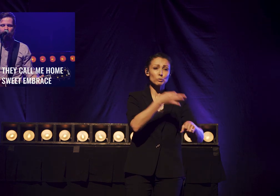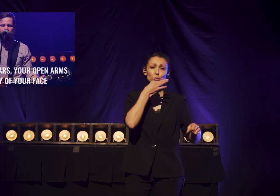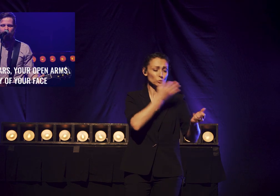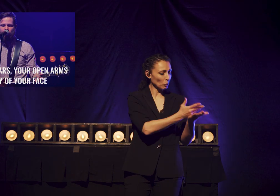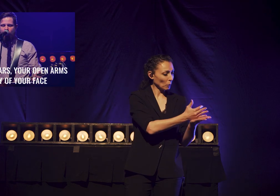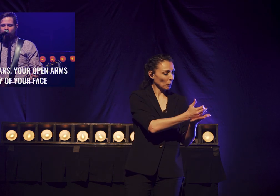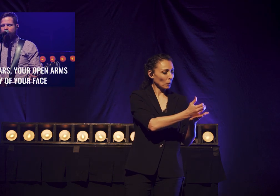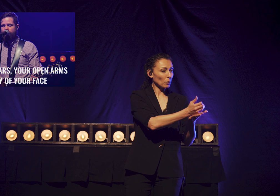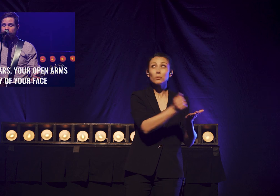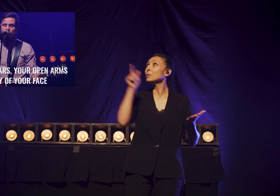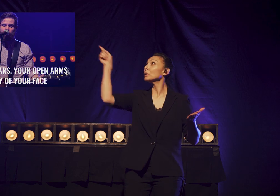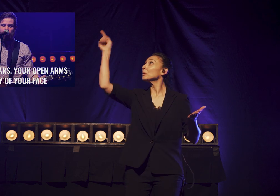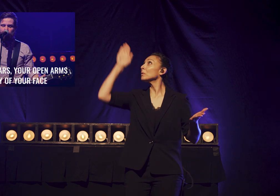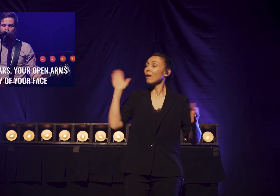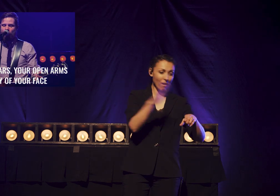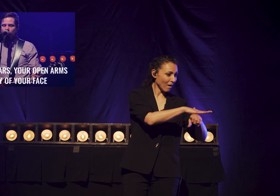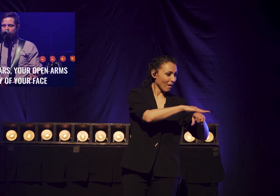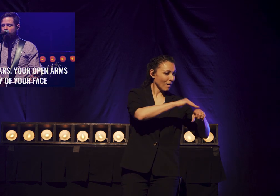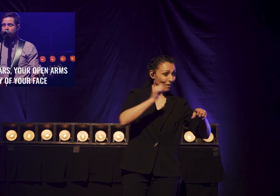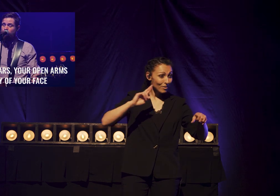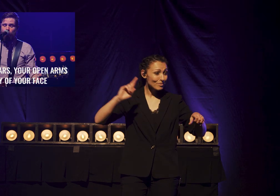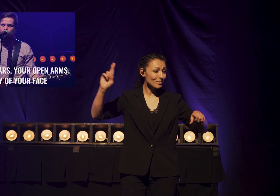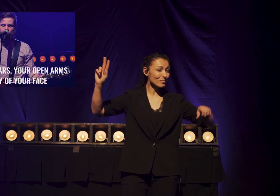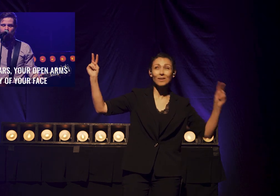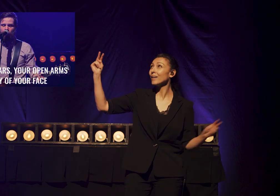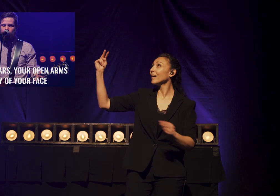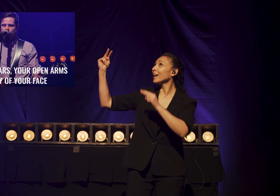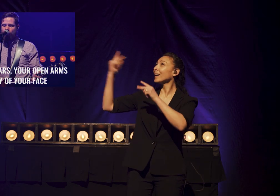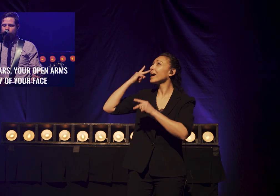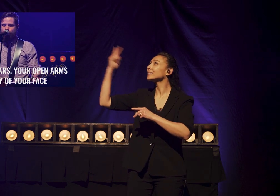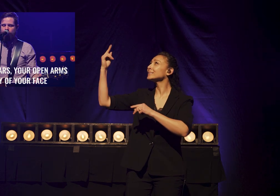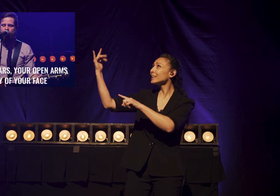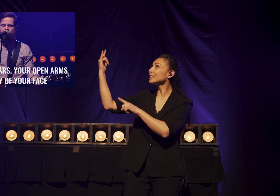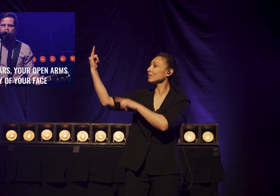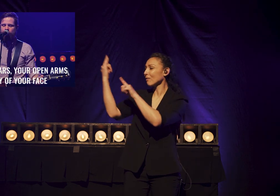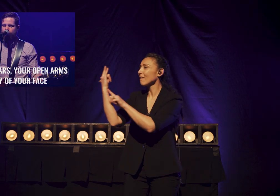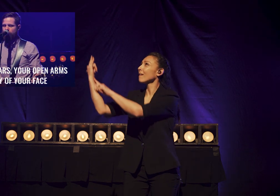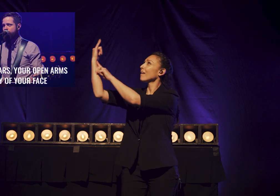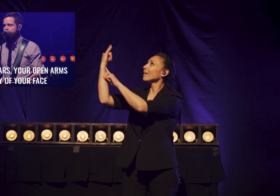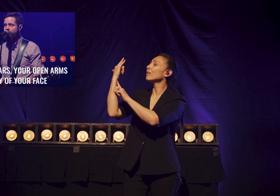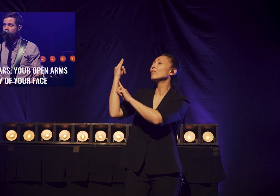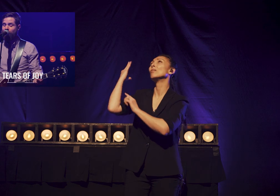I'll See Your Scars Your Open Arms The Beauty Of Your Face